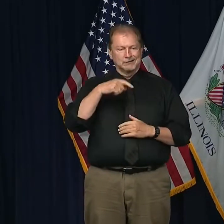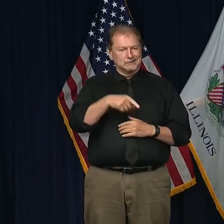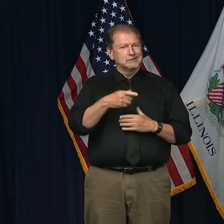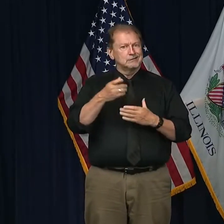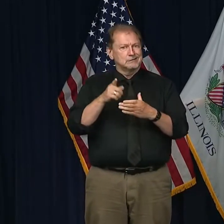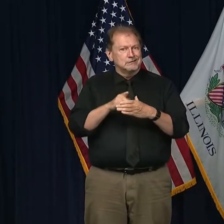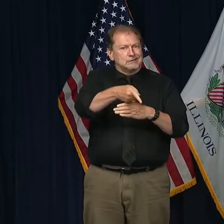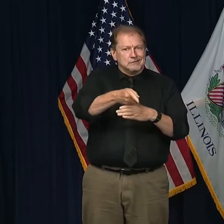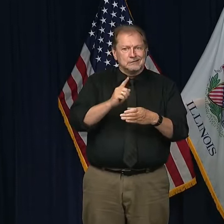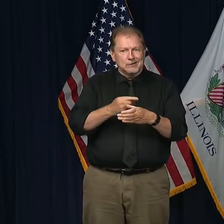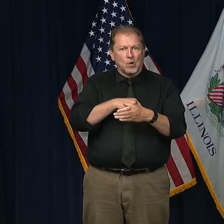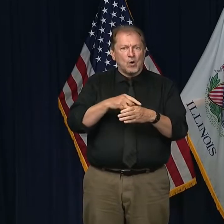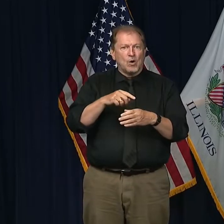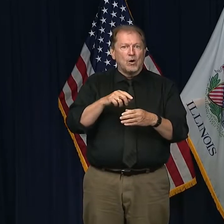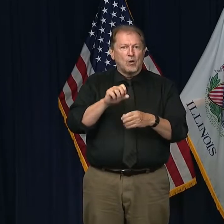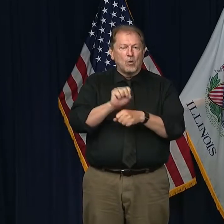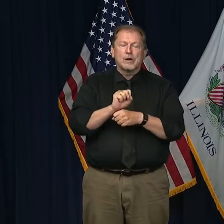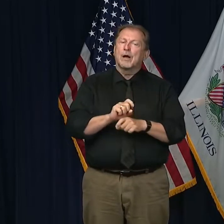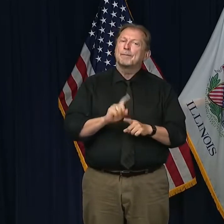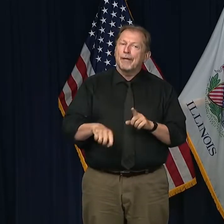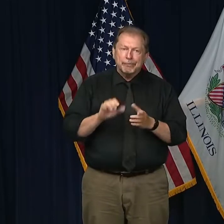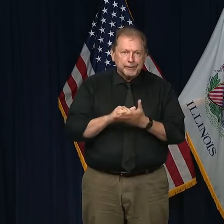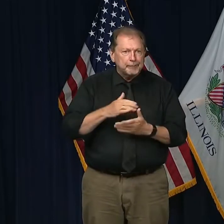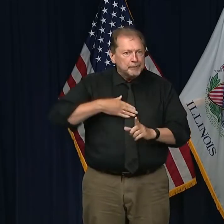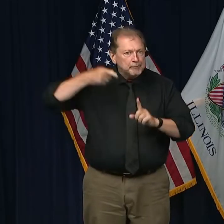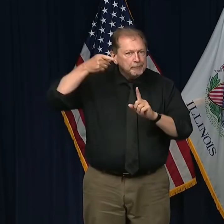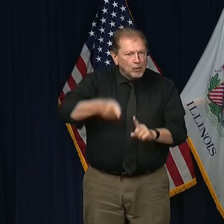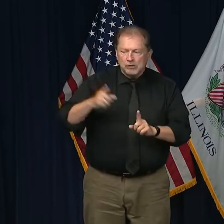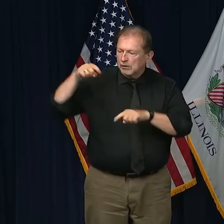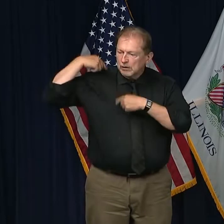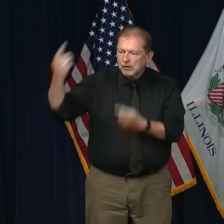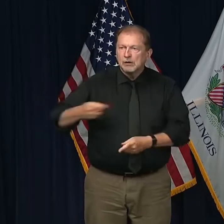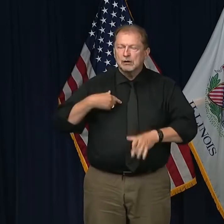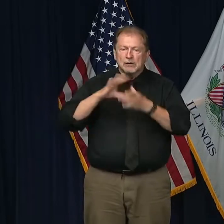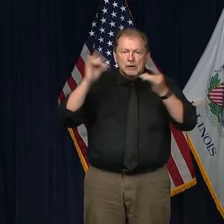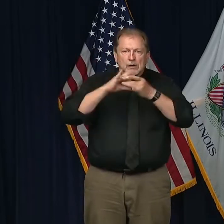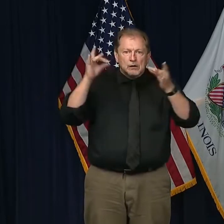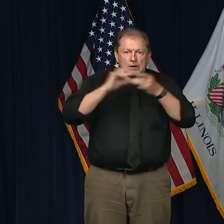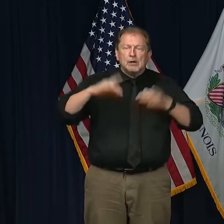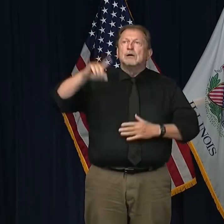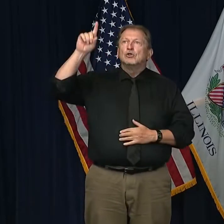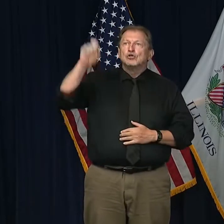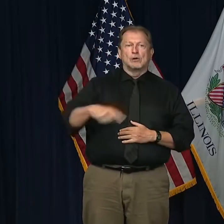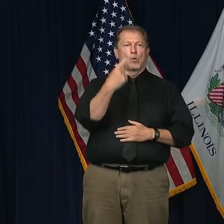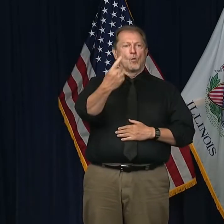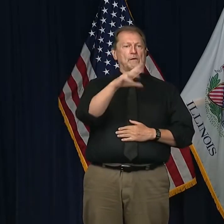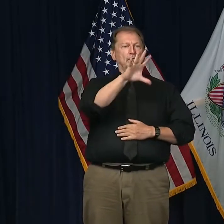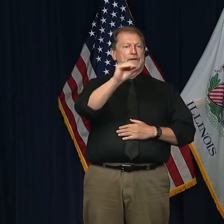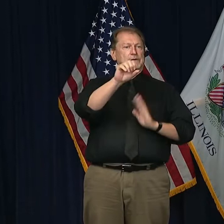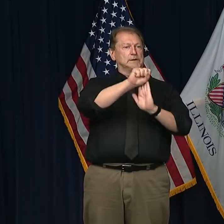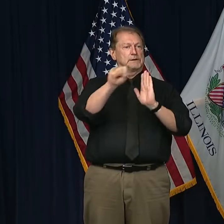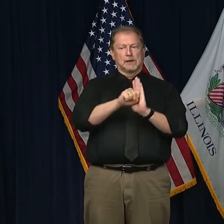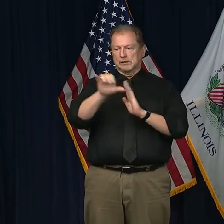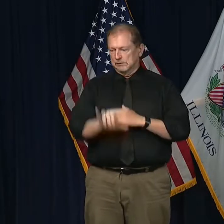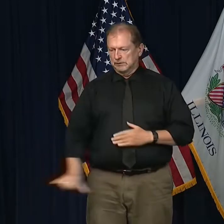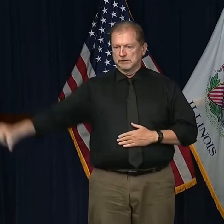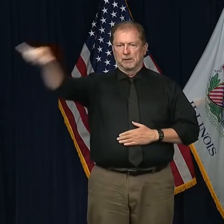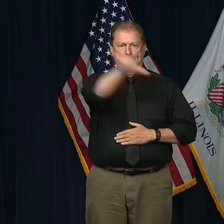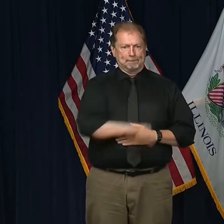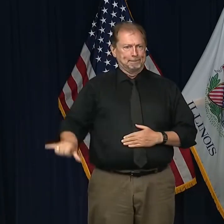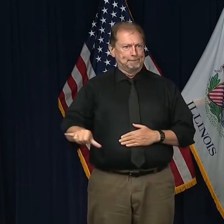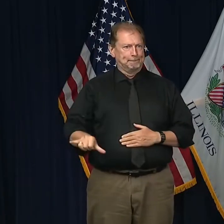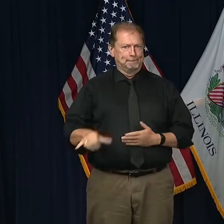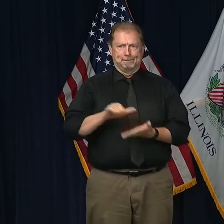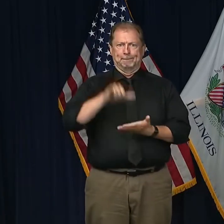mandates, why we needed a national strategy around COVID-19. Because you